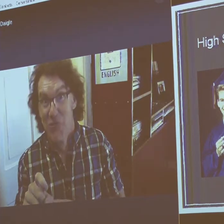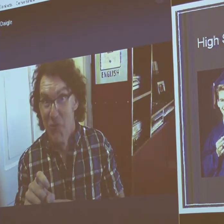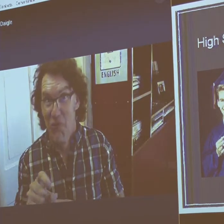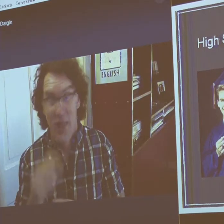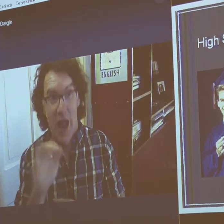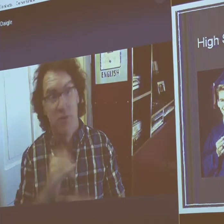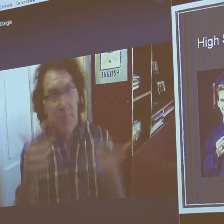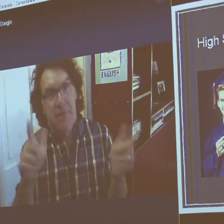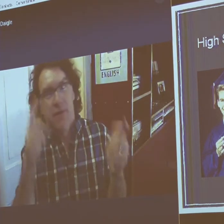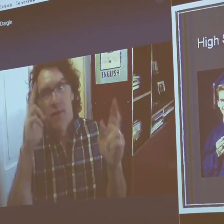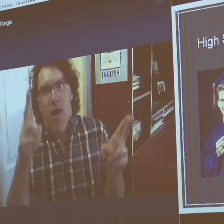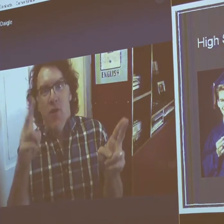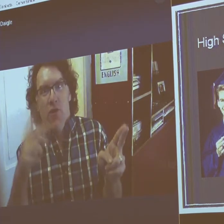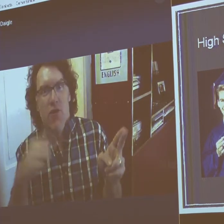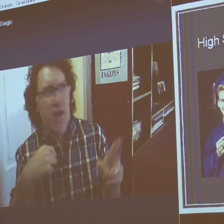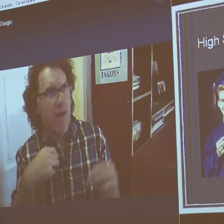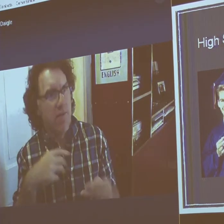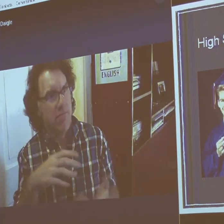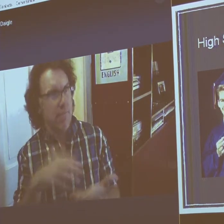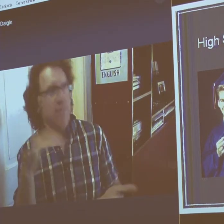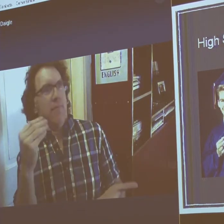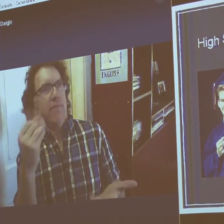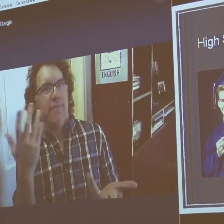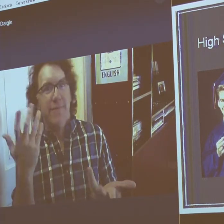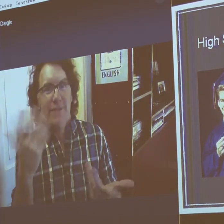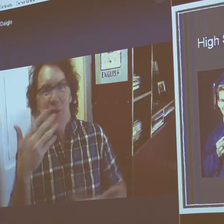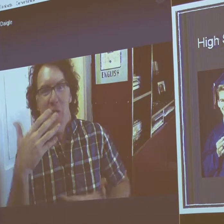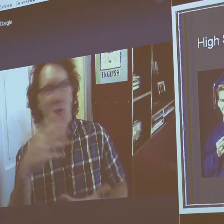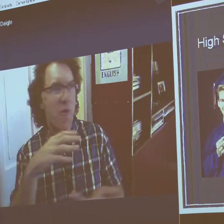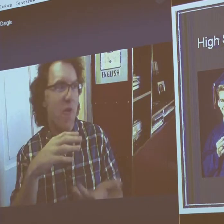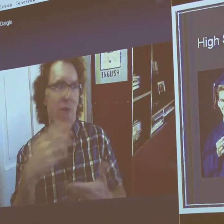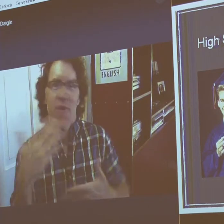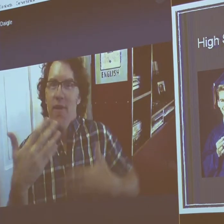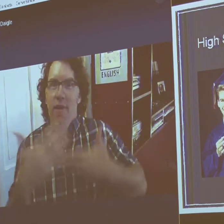which was a huge honor for me.